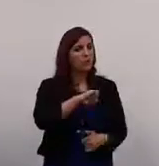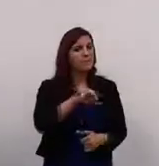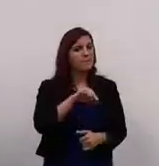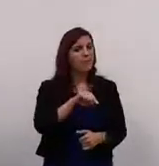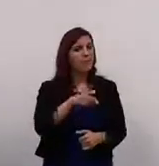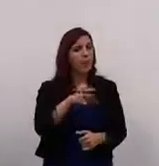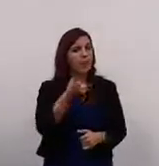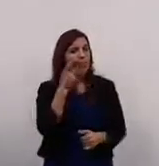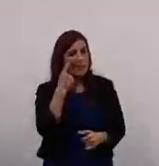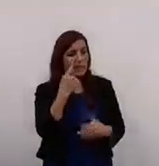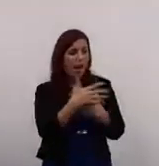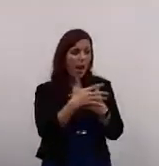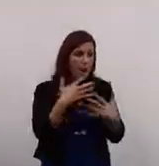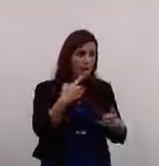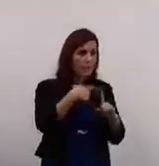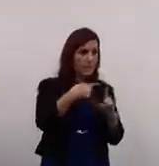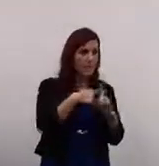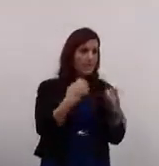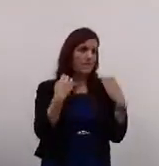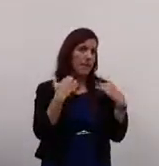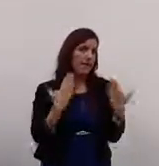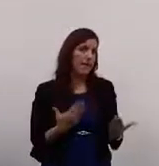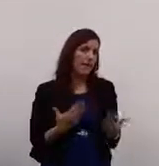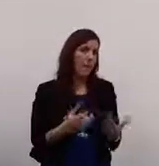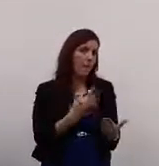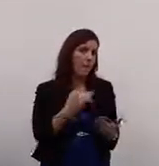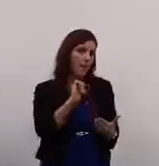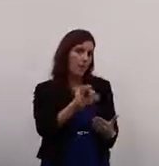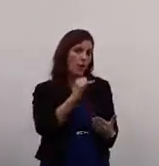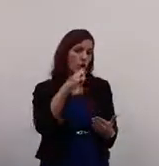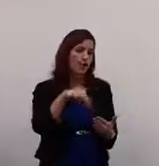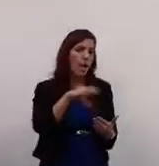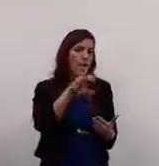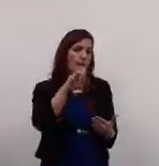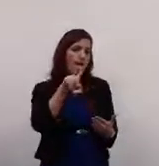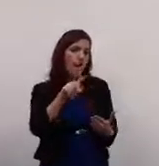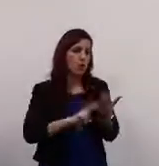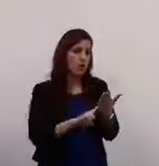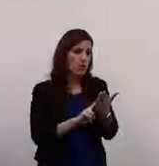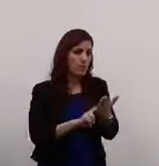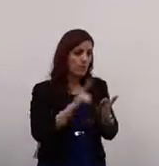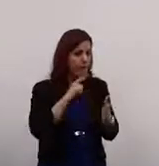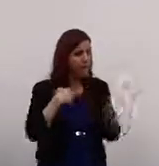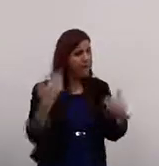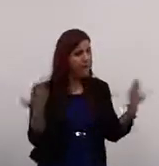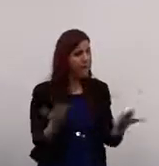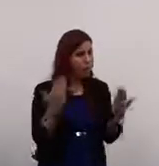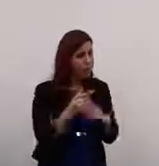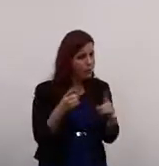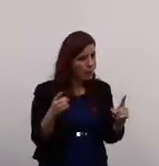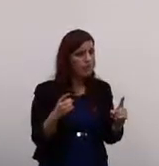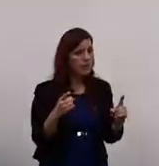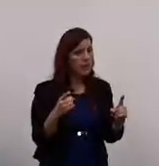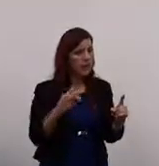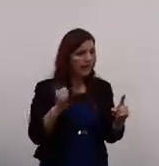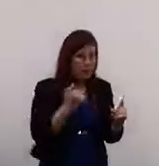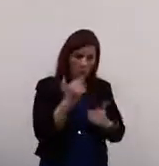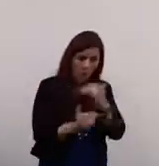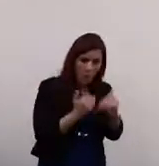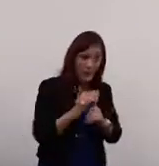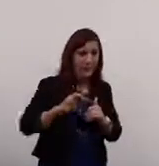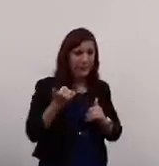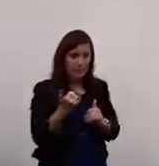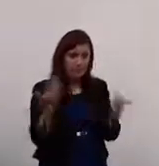lots of positive feedback now from your jam card users, and I would encourage you to keep it live, keep it